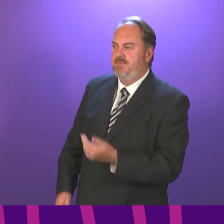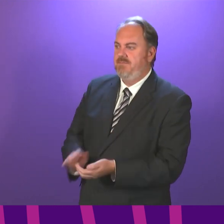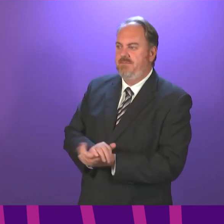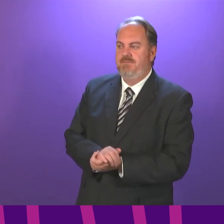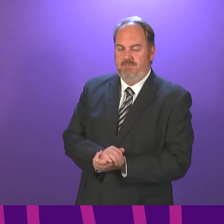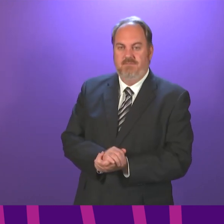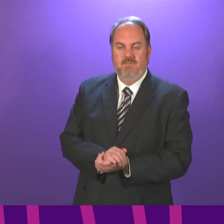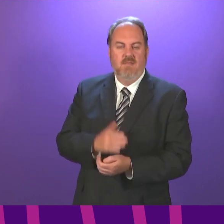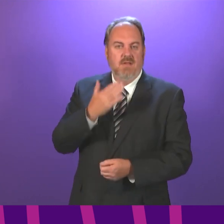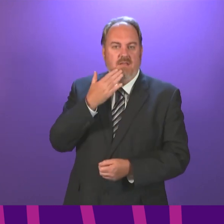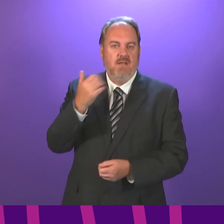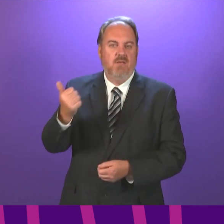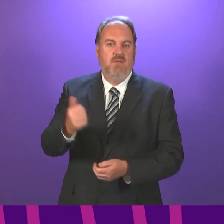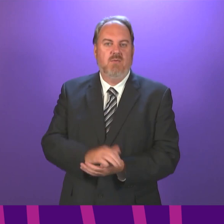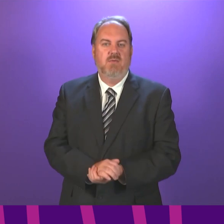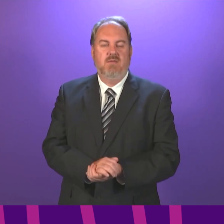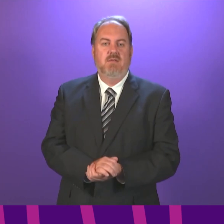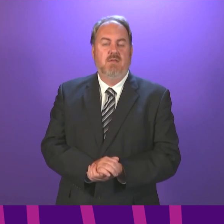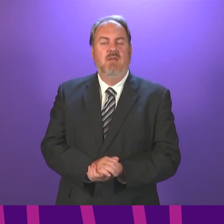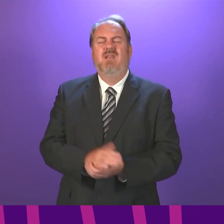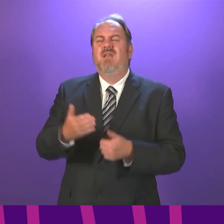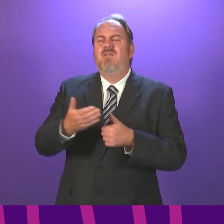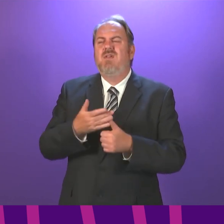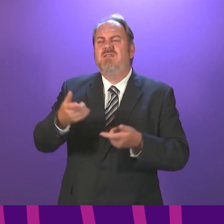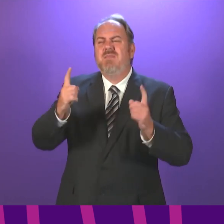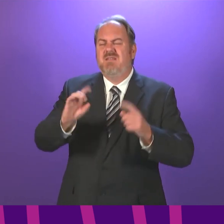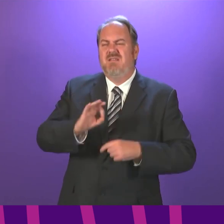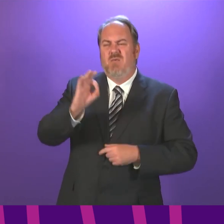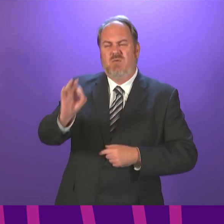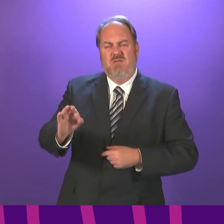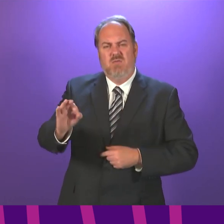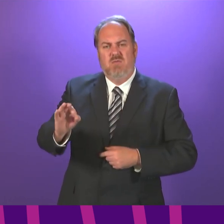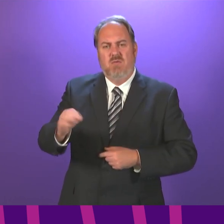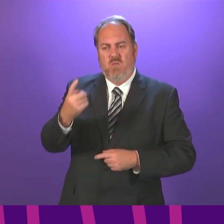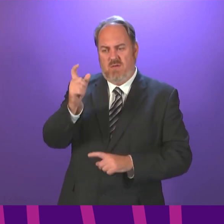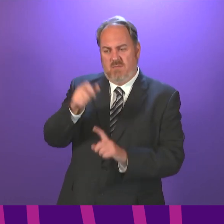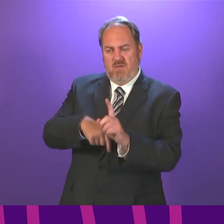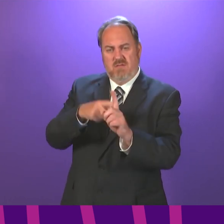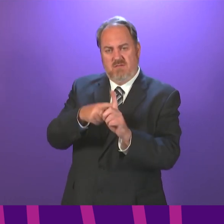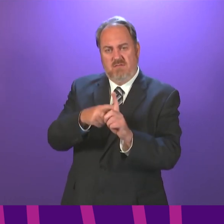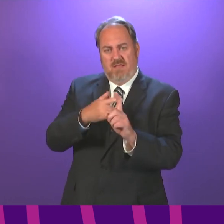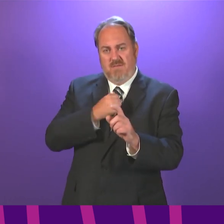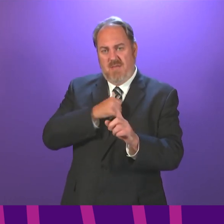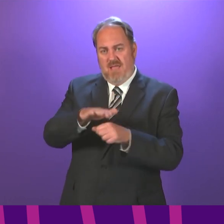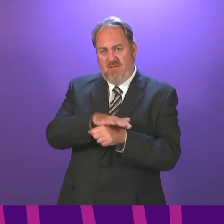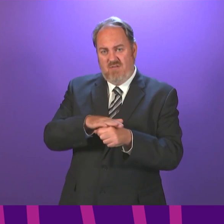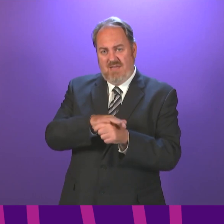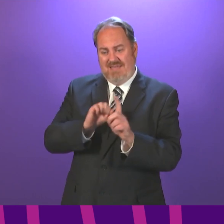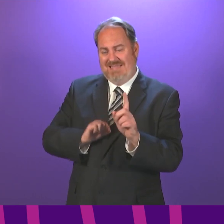Thank you, Presiding Officer. First Minister, have a constituent who lost her wife to COVID-19 last October.